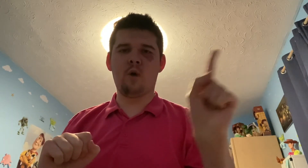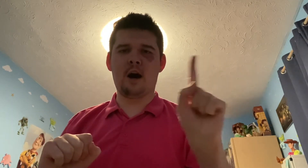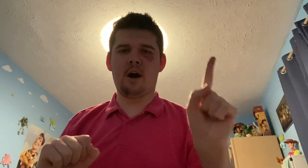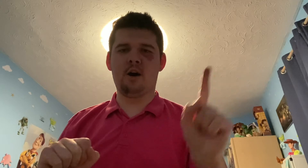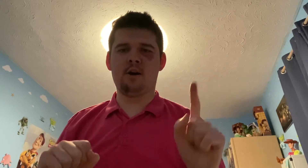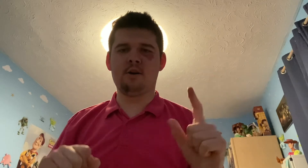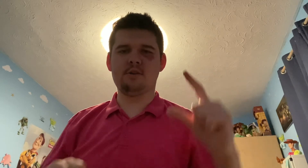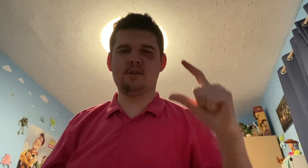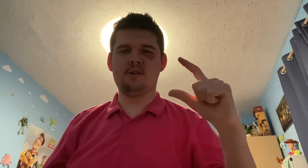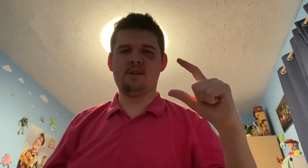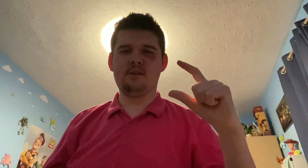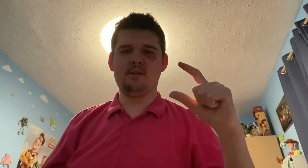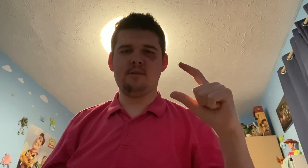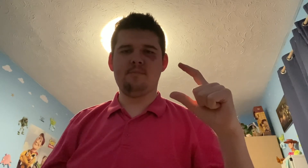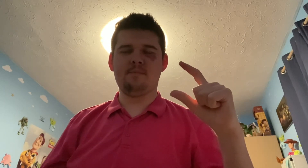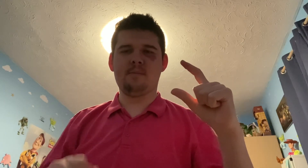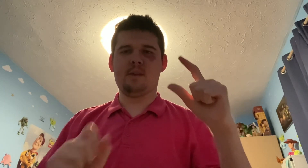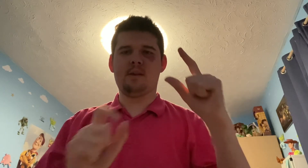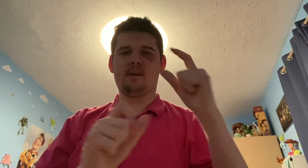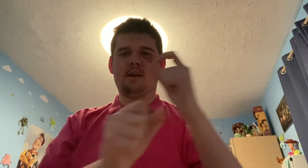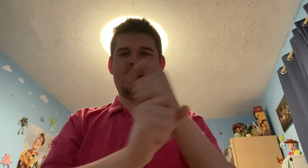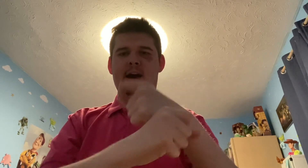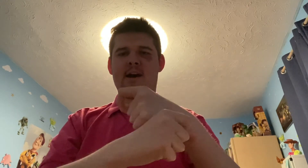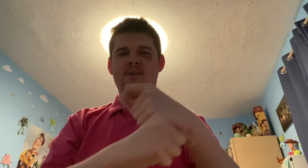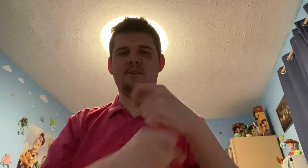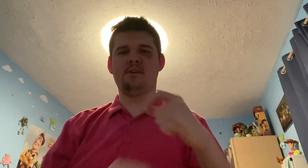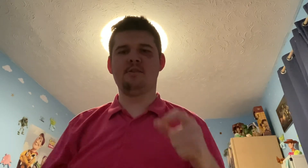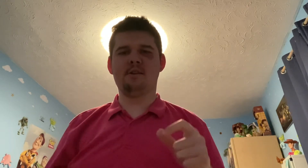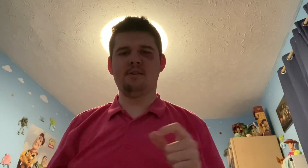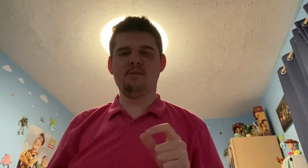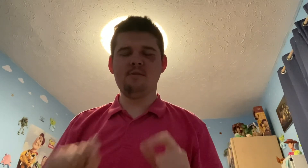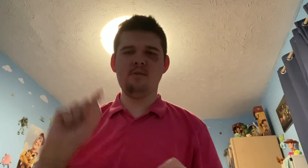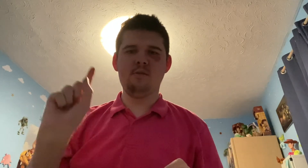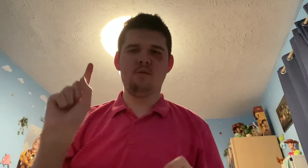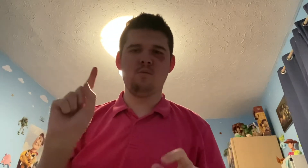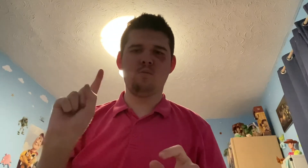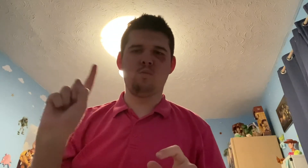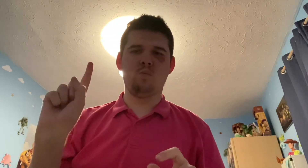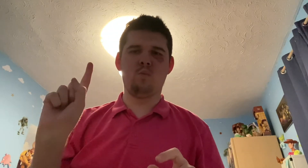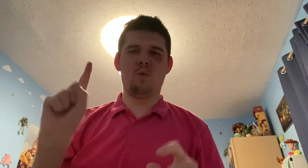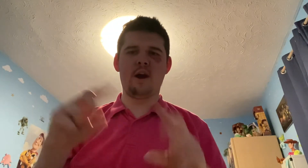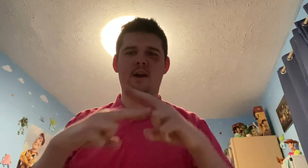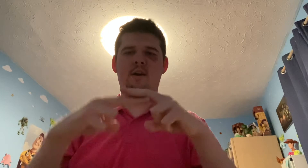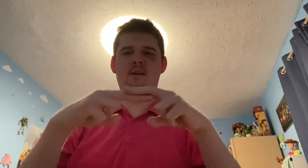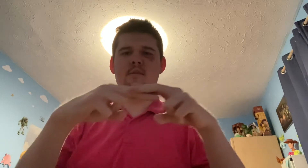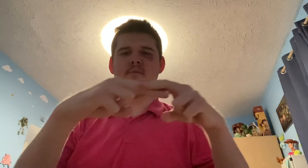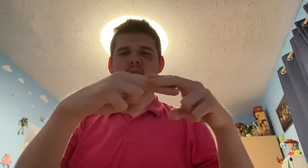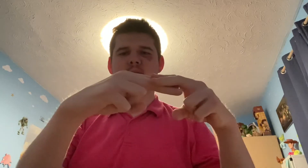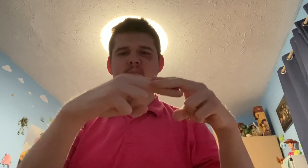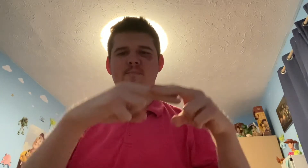what can you do with friends?